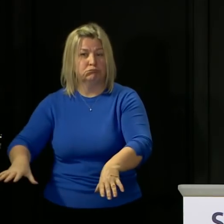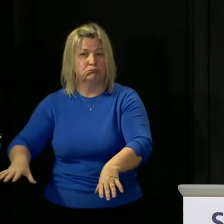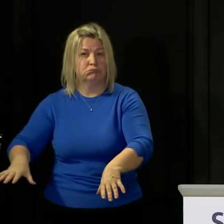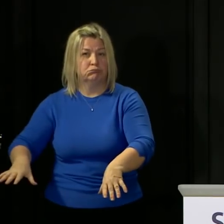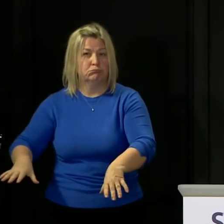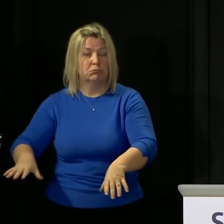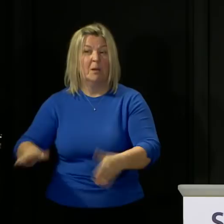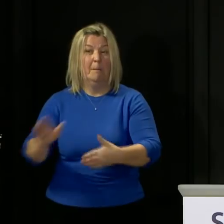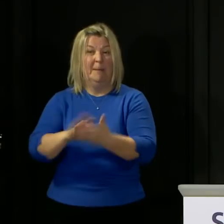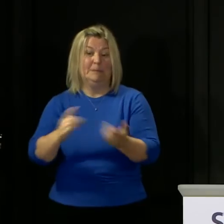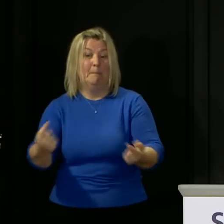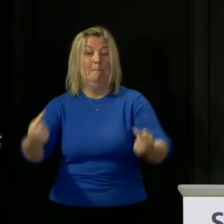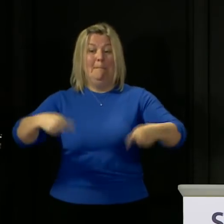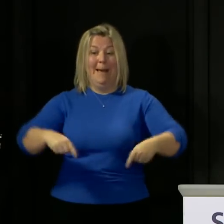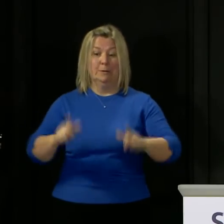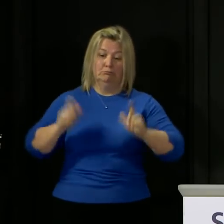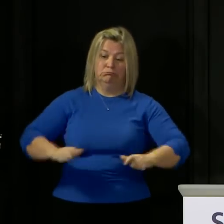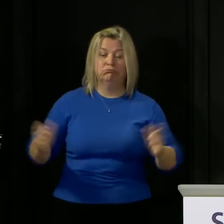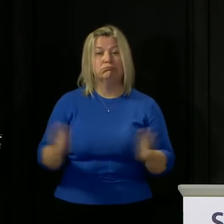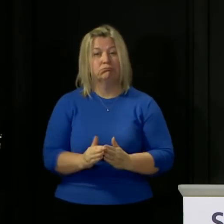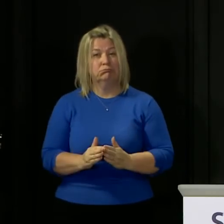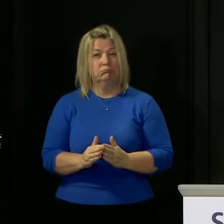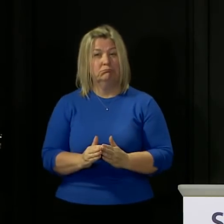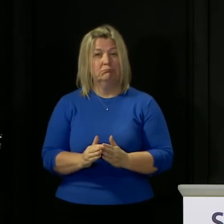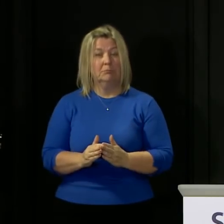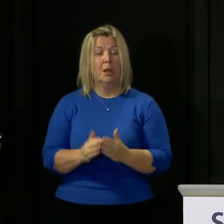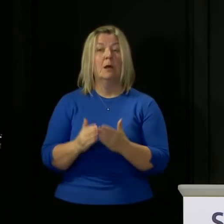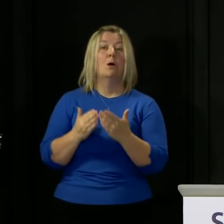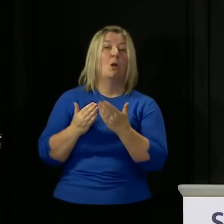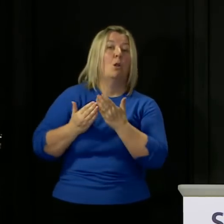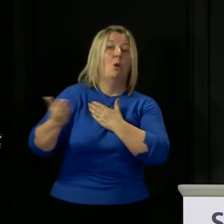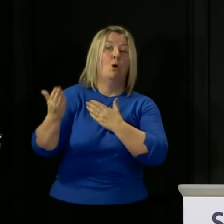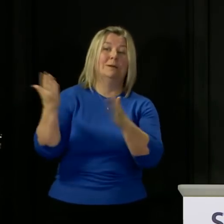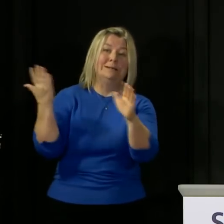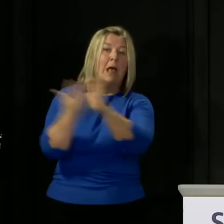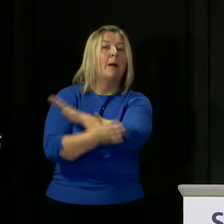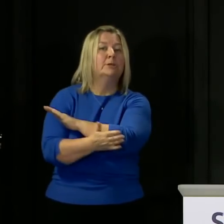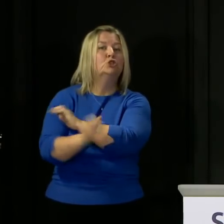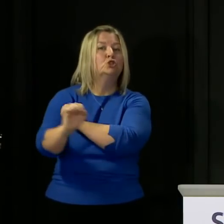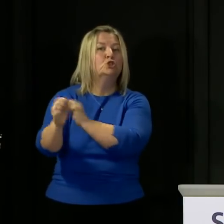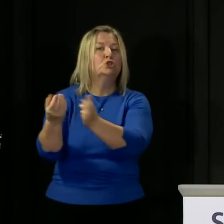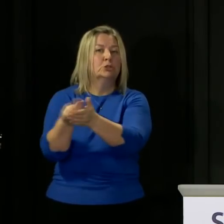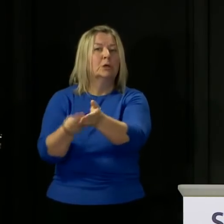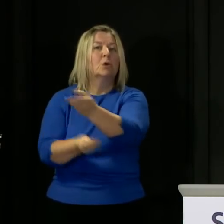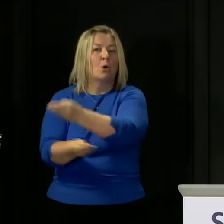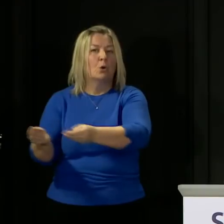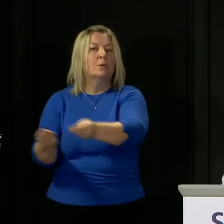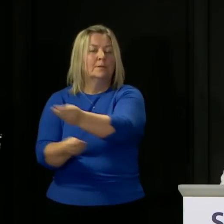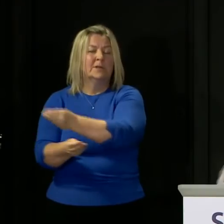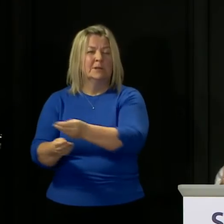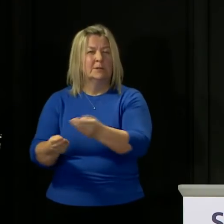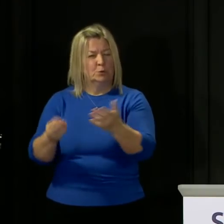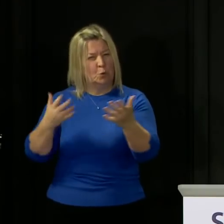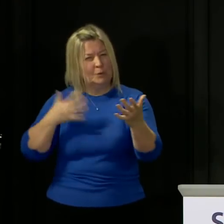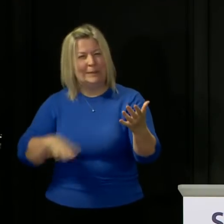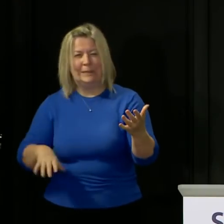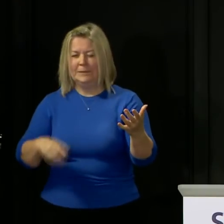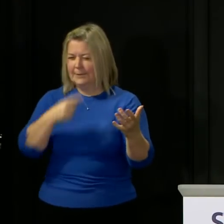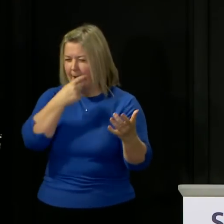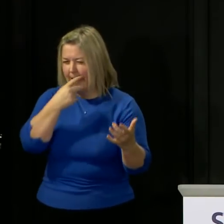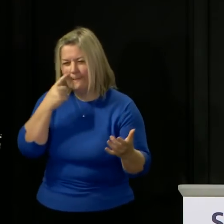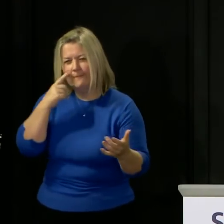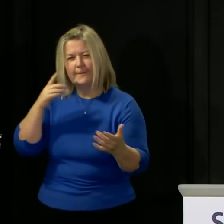more and potentially more long lasting damage to the economy so we must get these decisions right and we must take them with that